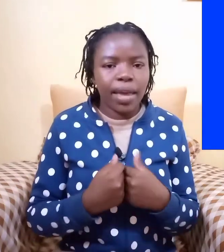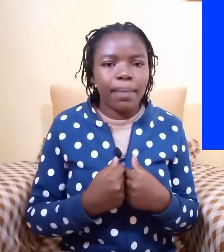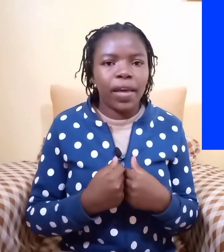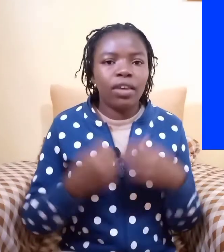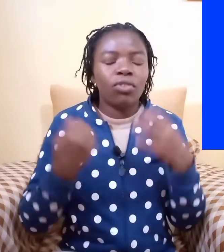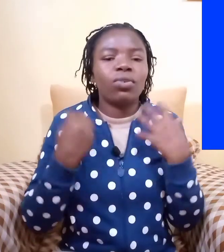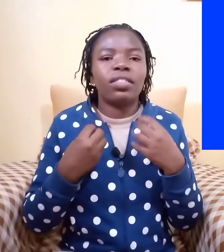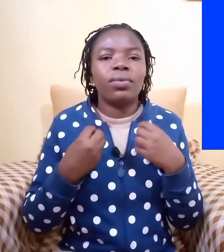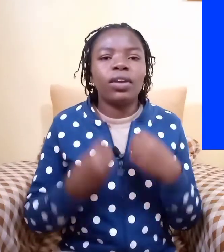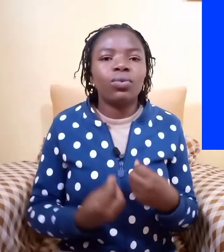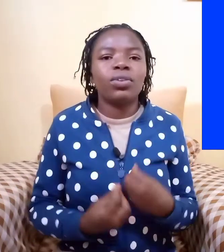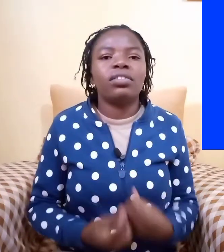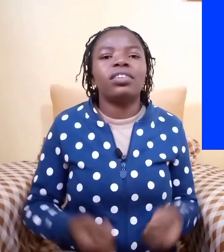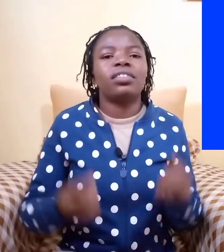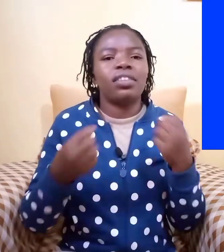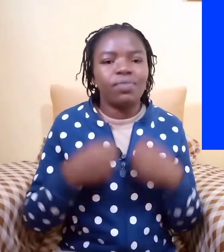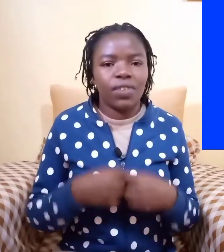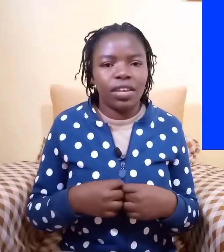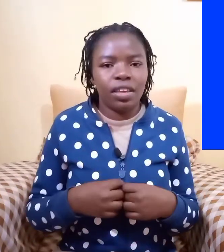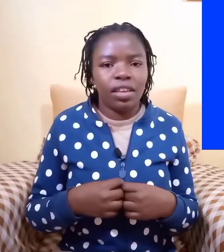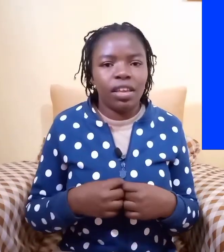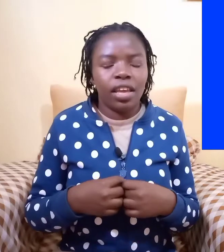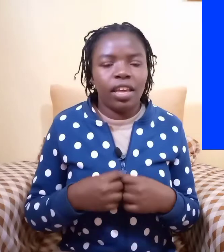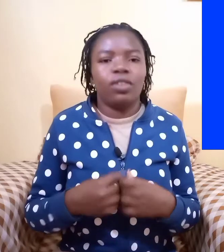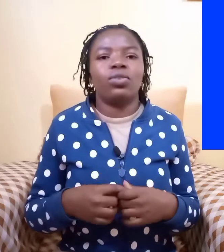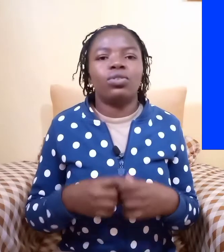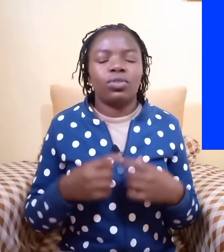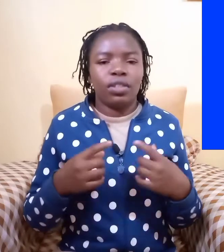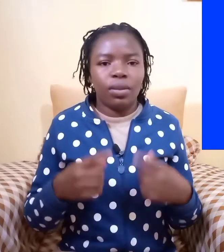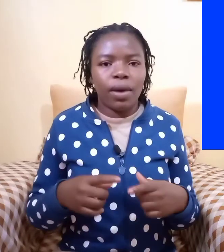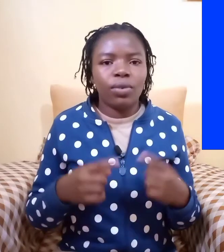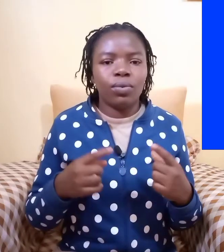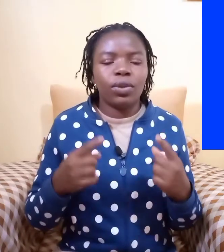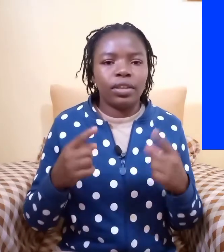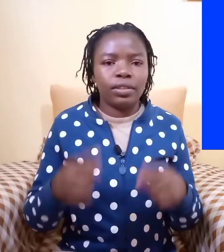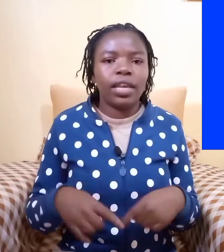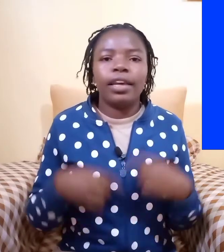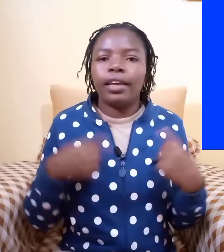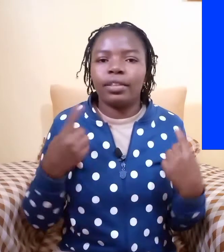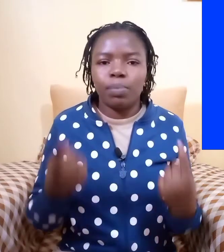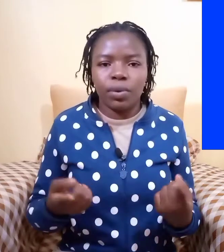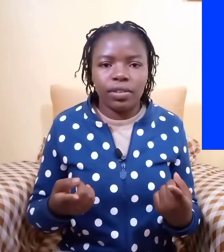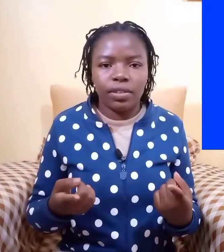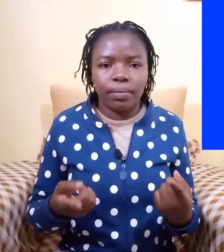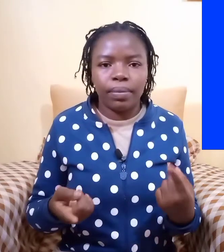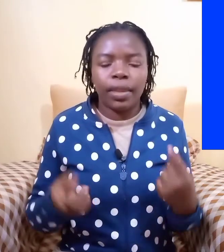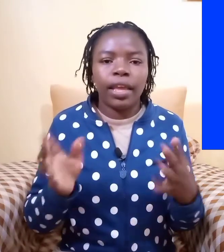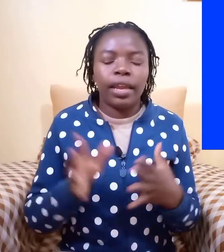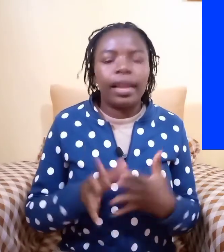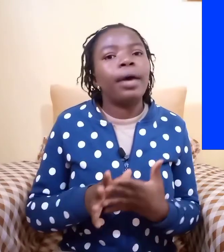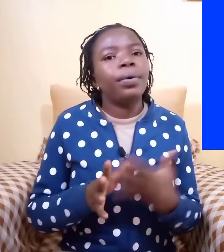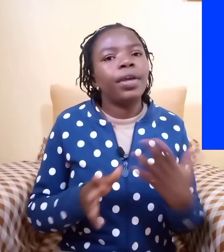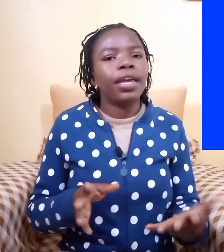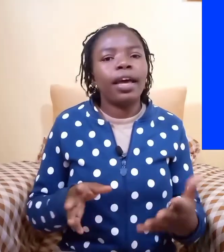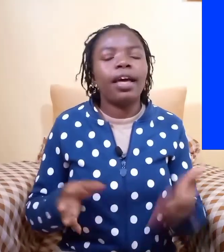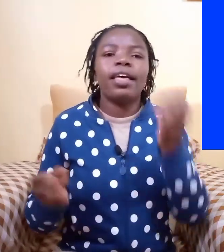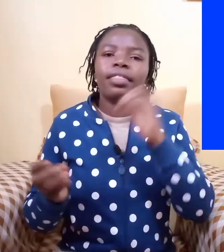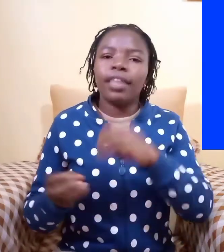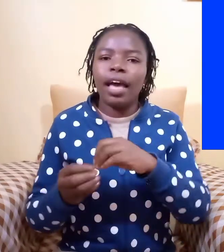whereby you are the one who is receiving and not the one who is expressing now here the